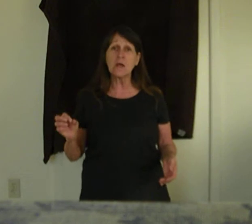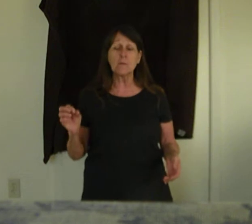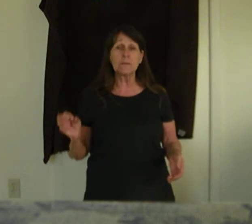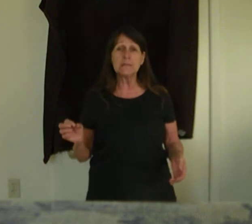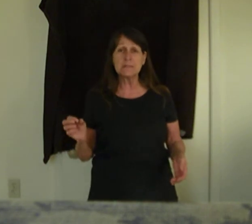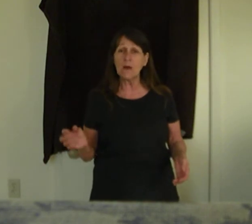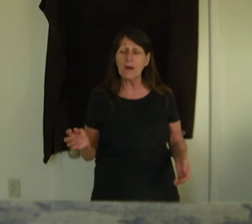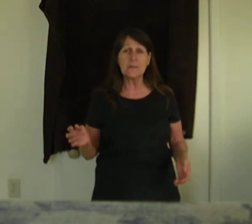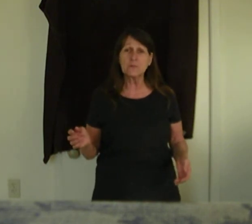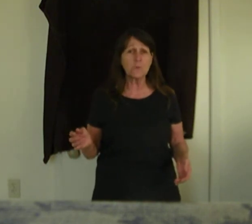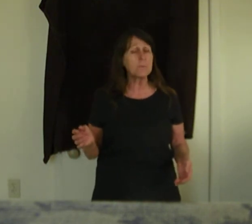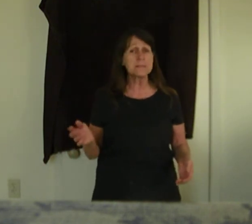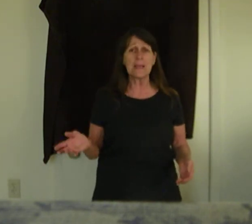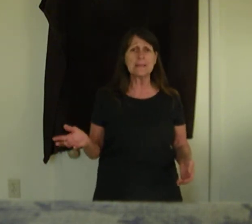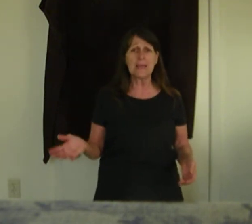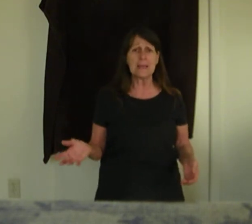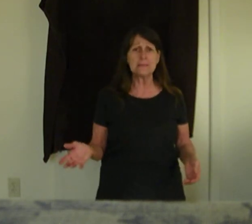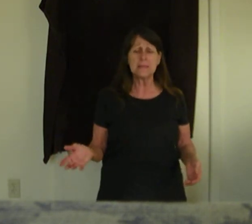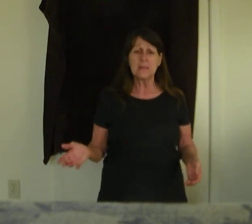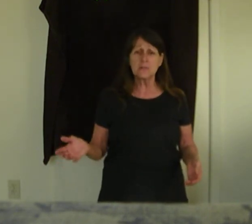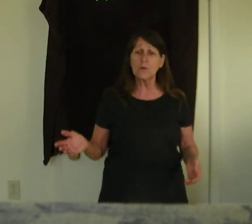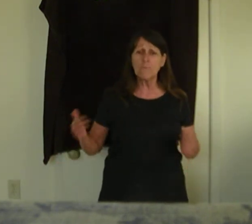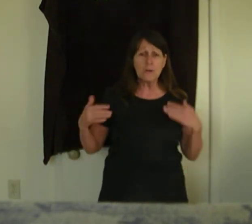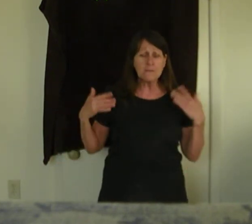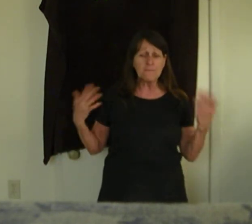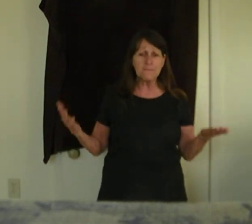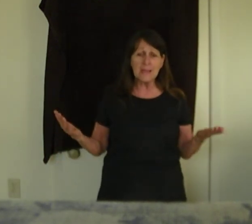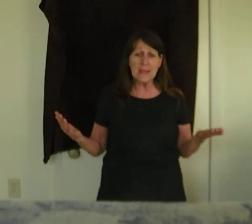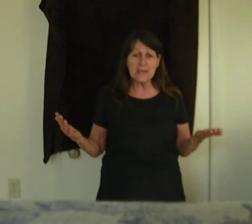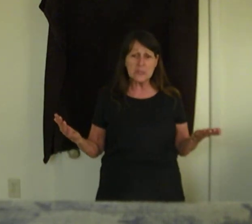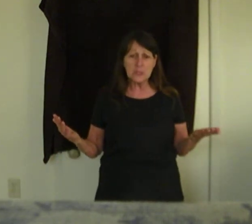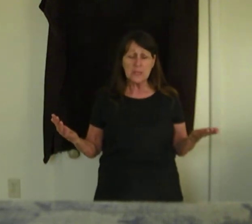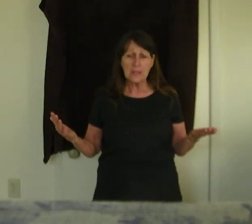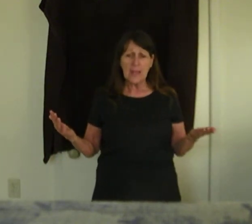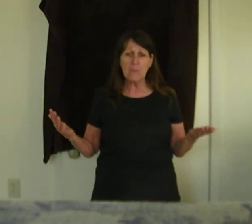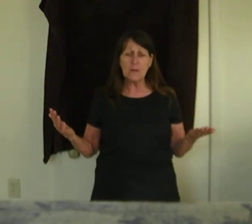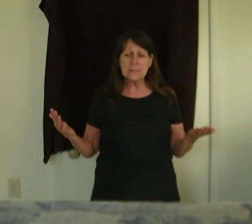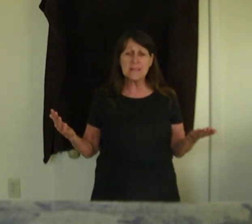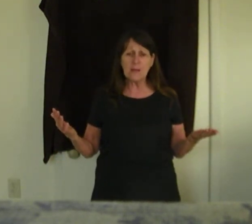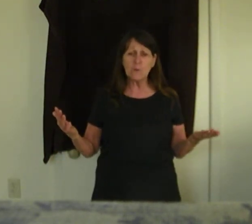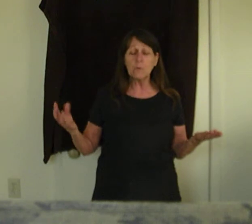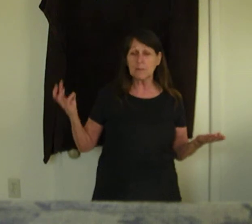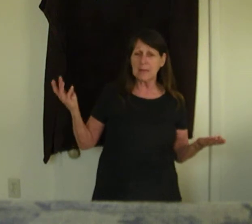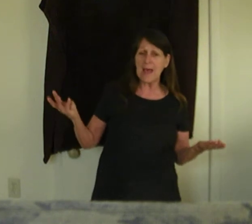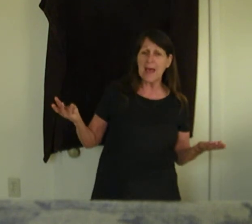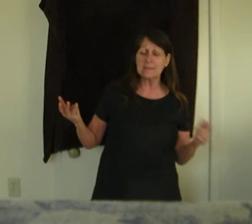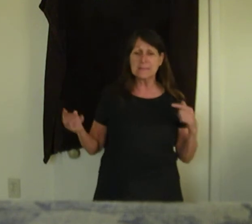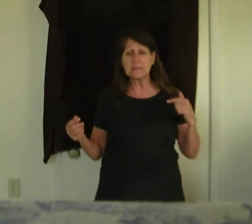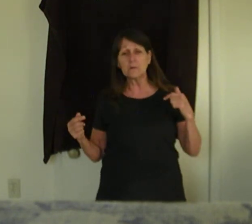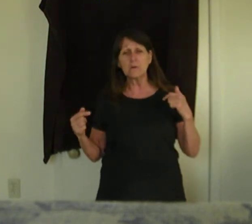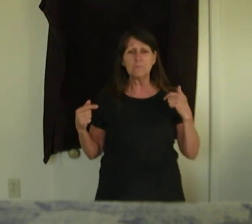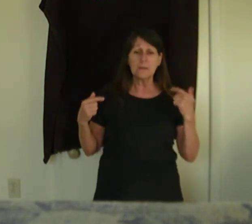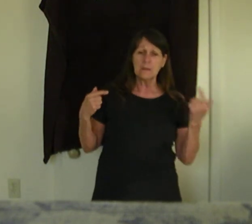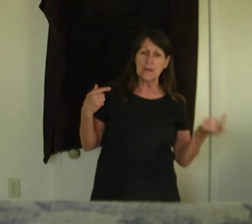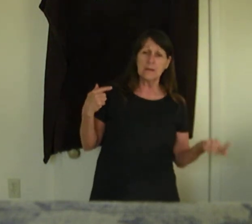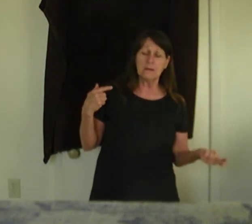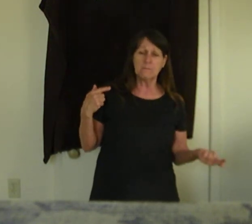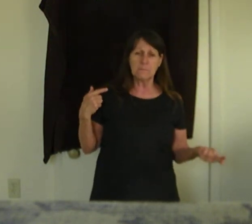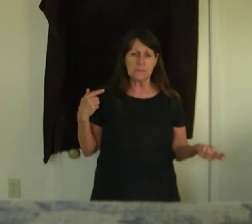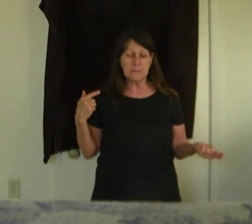please God. That's Romans 8.8. So if we're in the flesh and we decide we want to lie, steal, commit